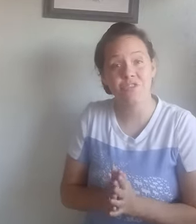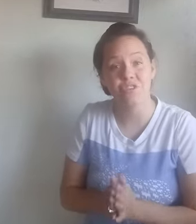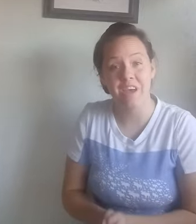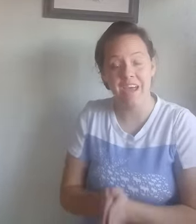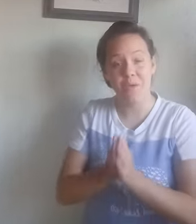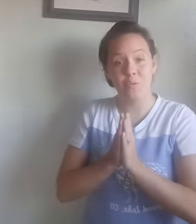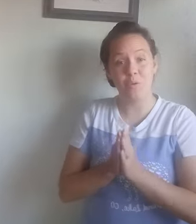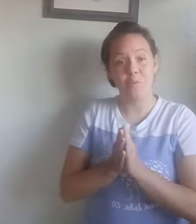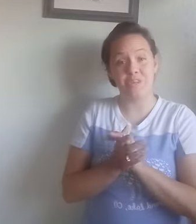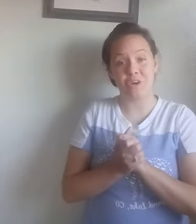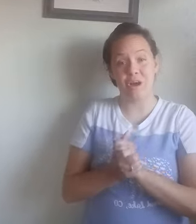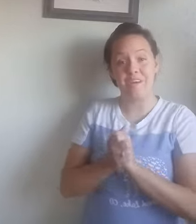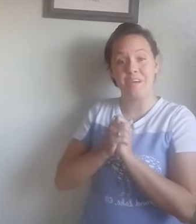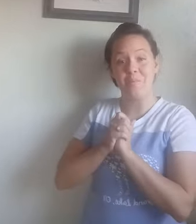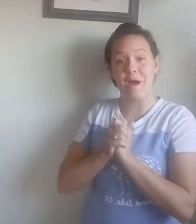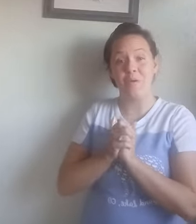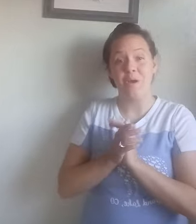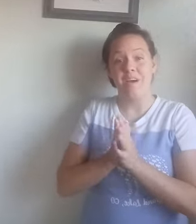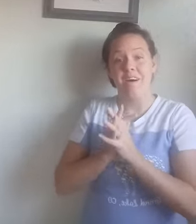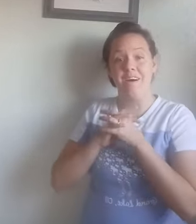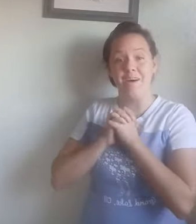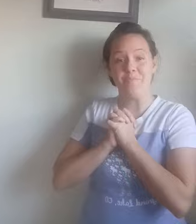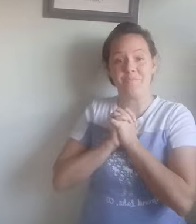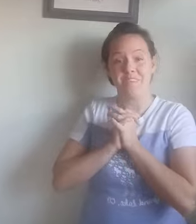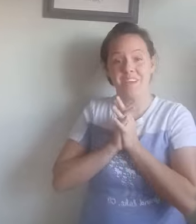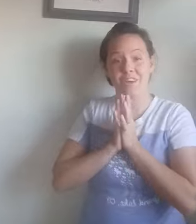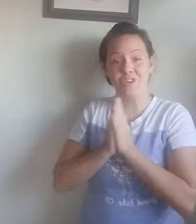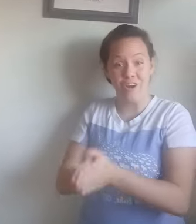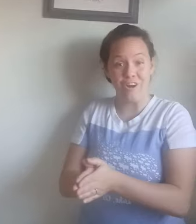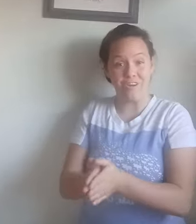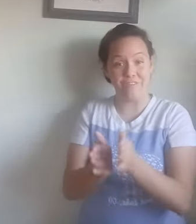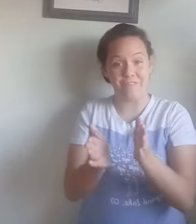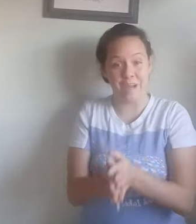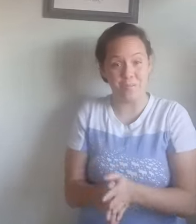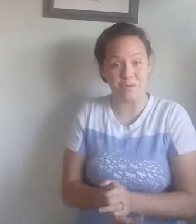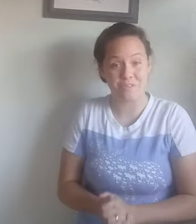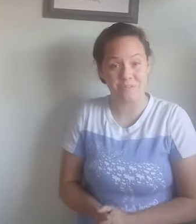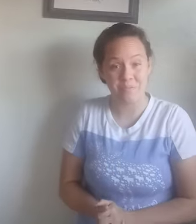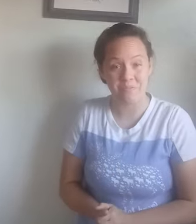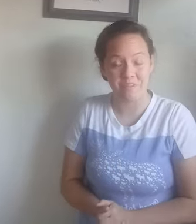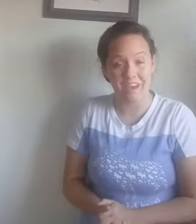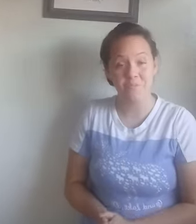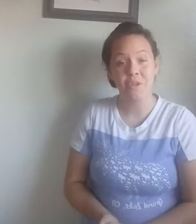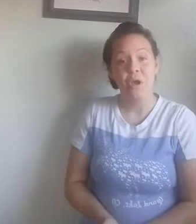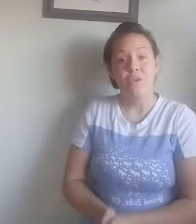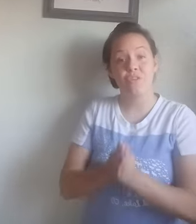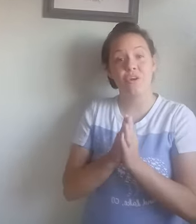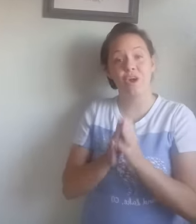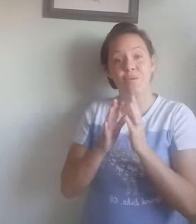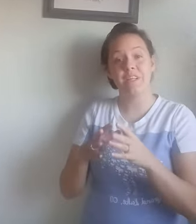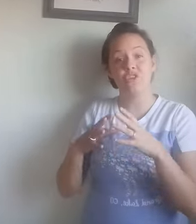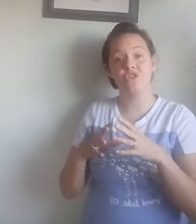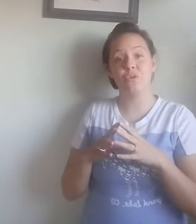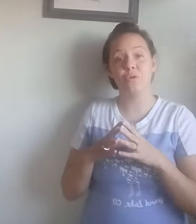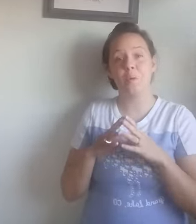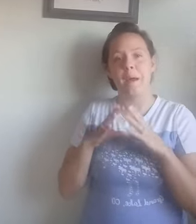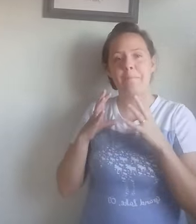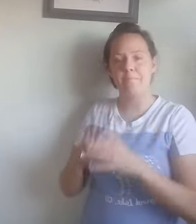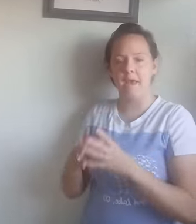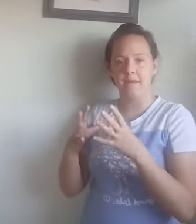today we will be talking about yarn fibers. So there are really two main